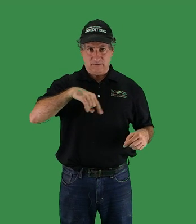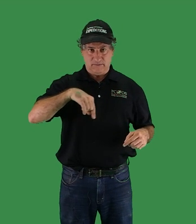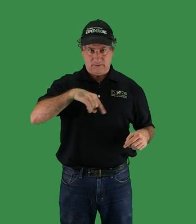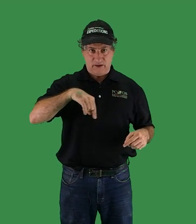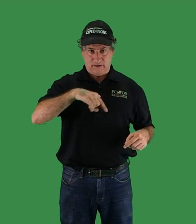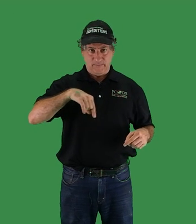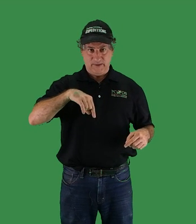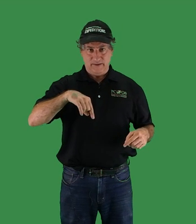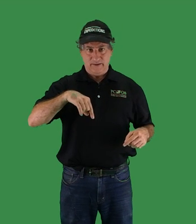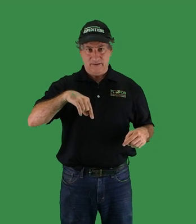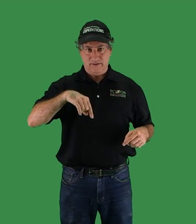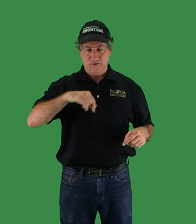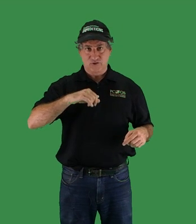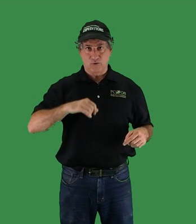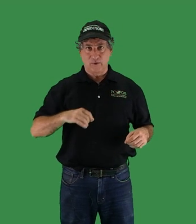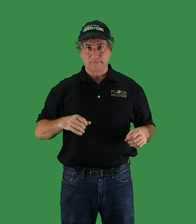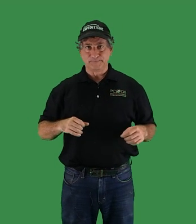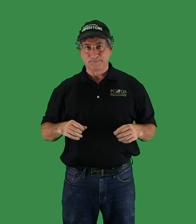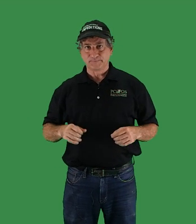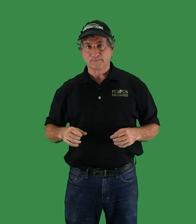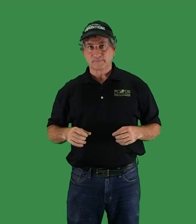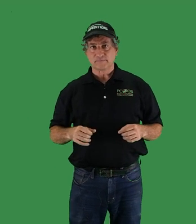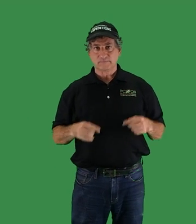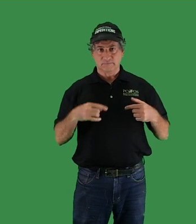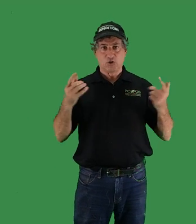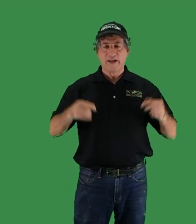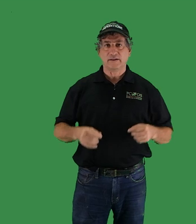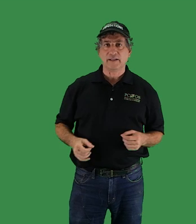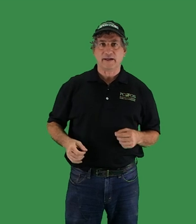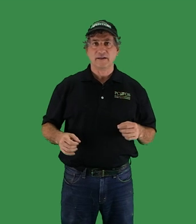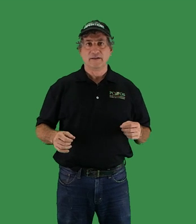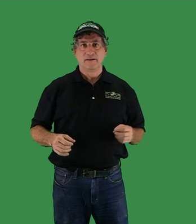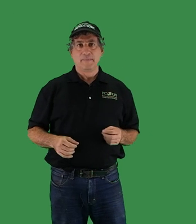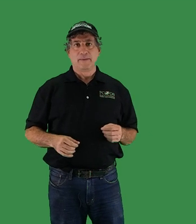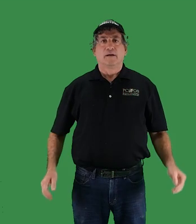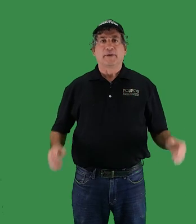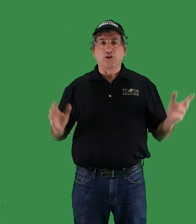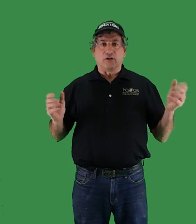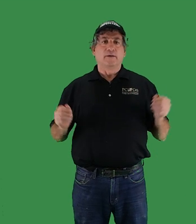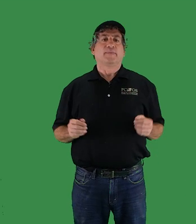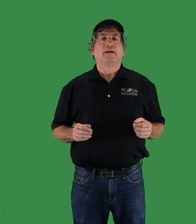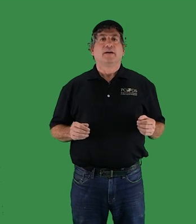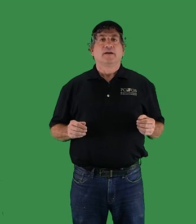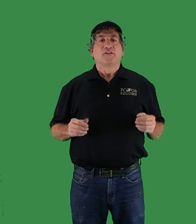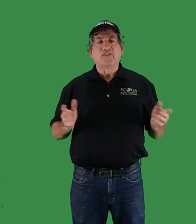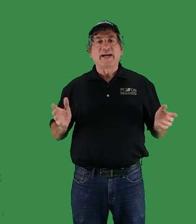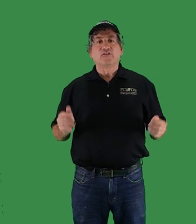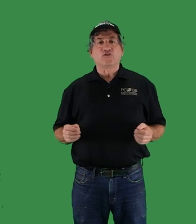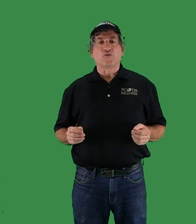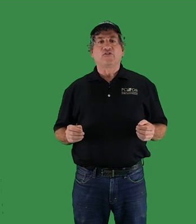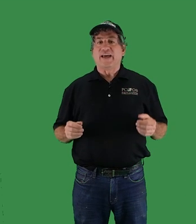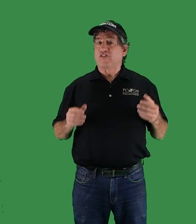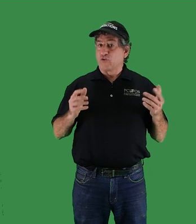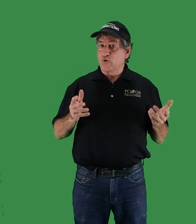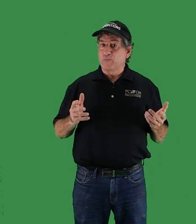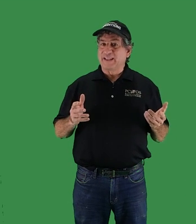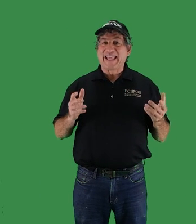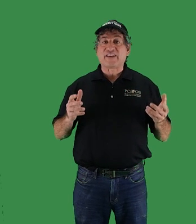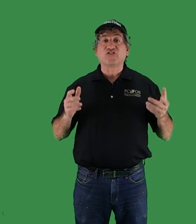there. So, um, go ahead and click. But look, the dinosaurs as a group lasted